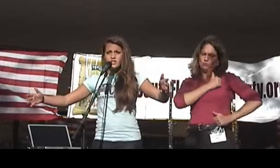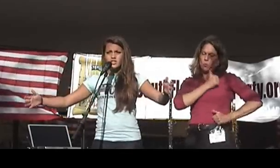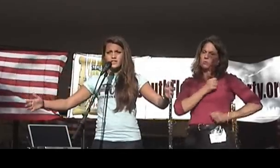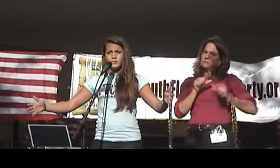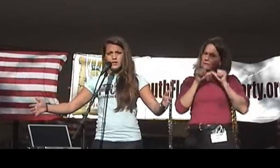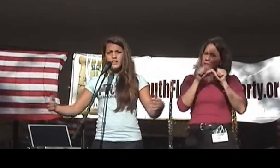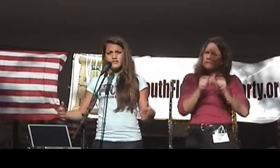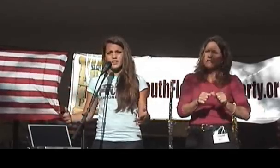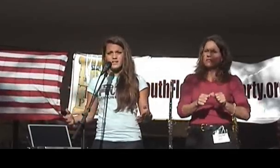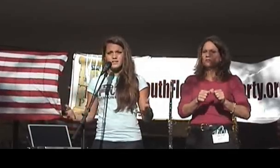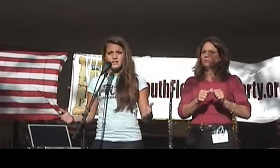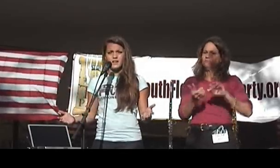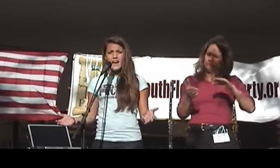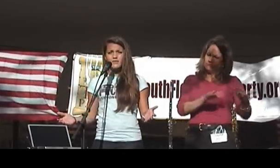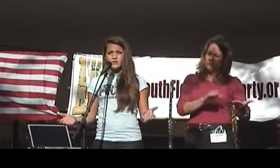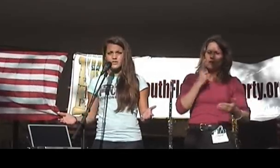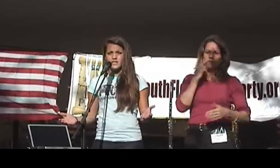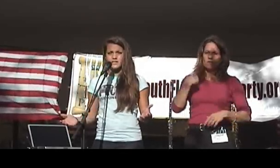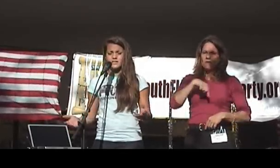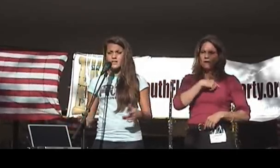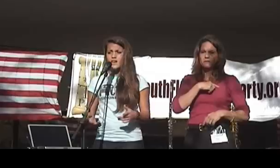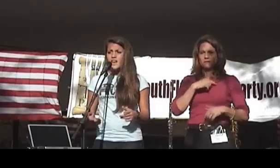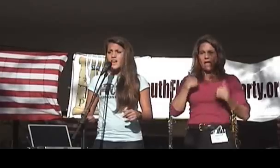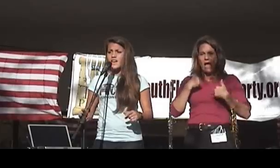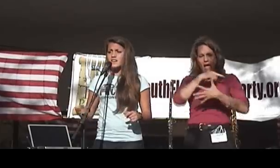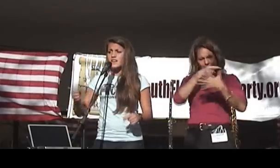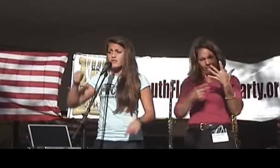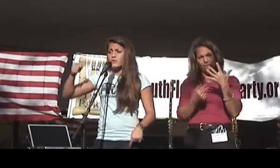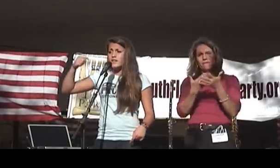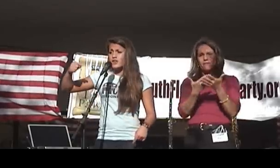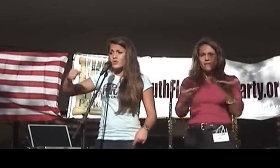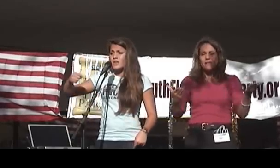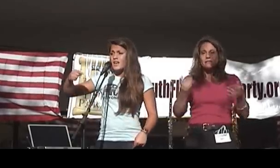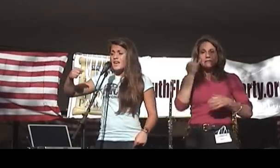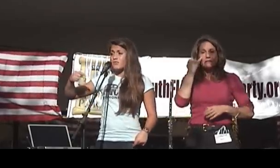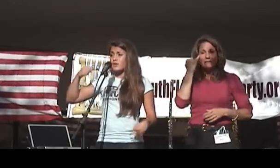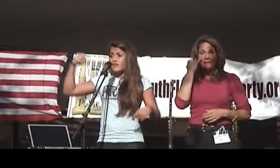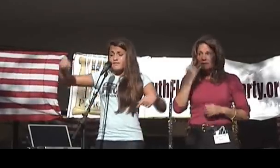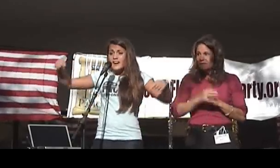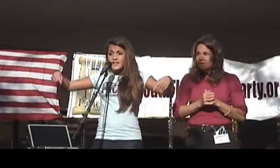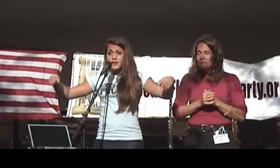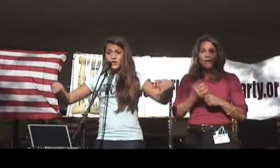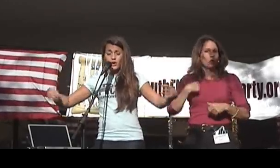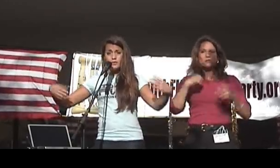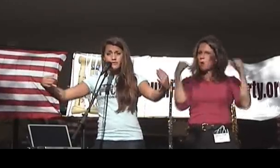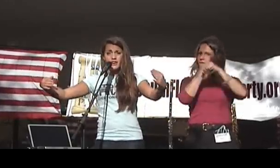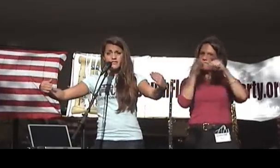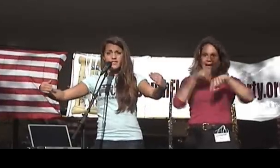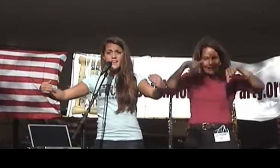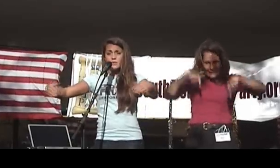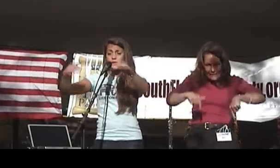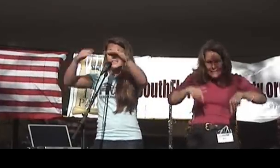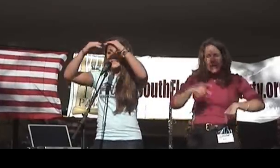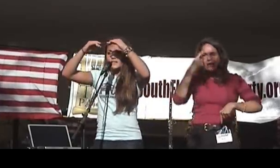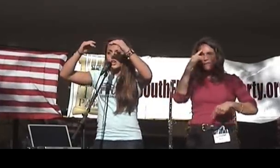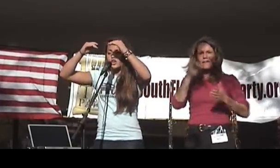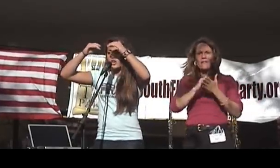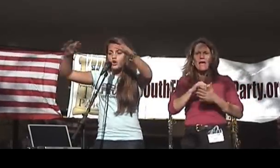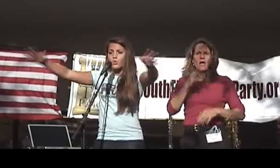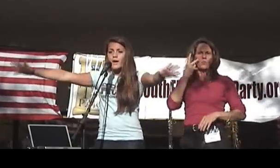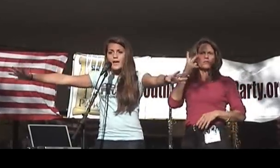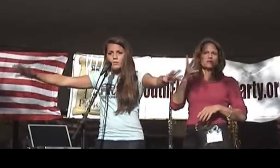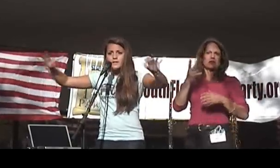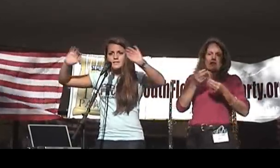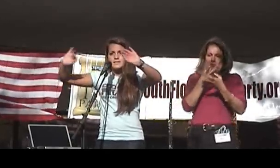shed their blood for us to have those things. And if we don't, if we don't fight here on the home front for that, then we're going to see it